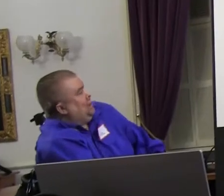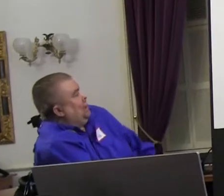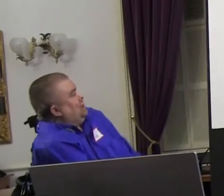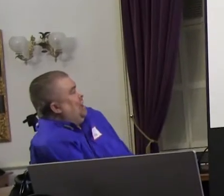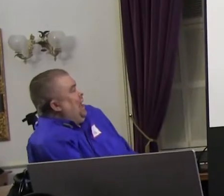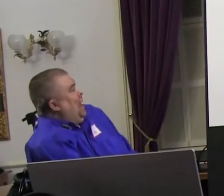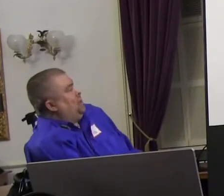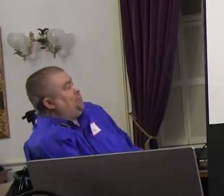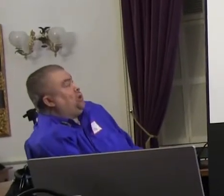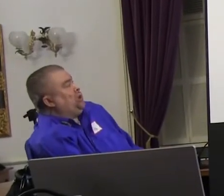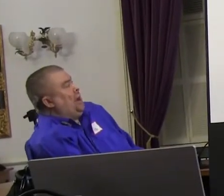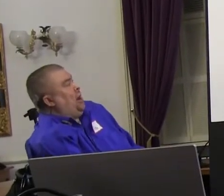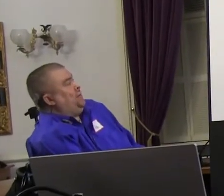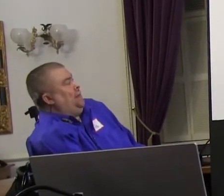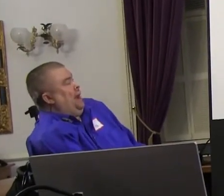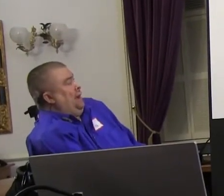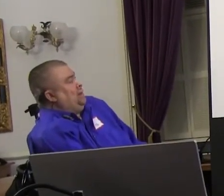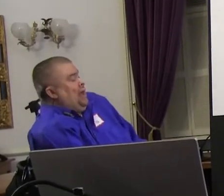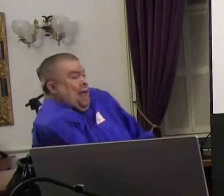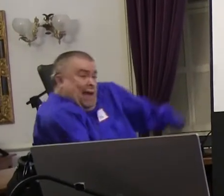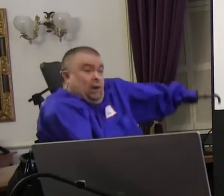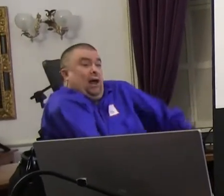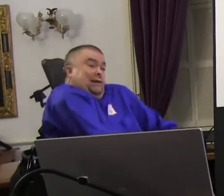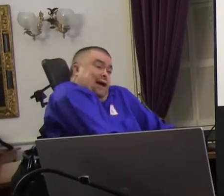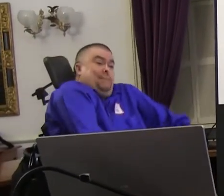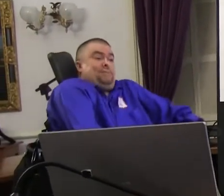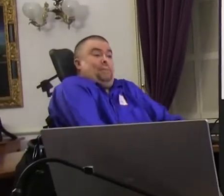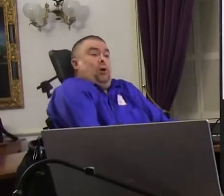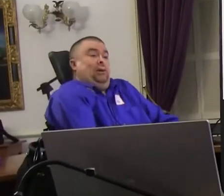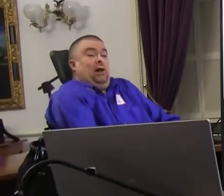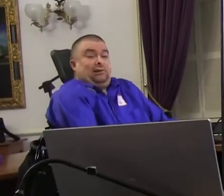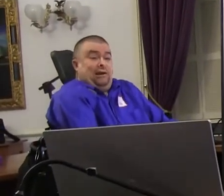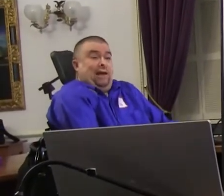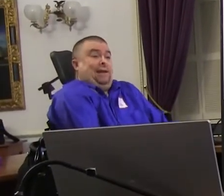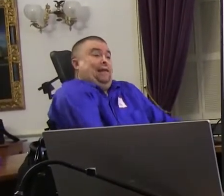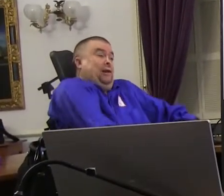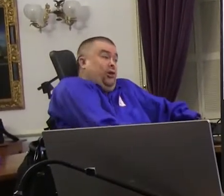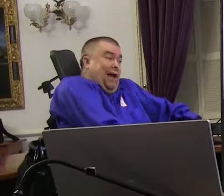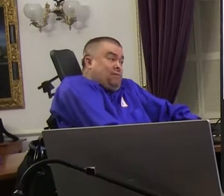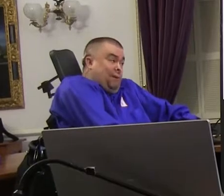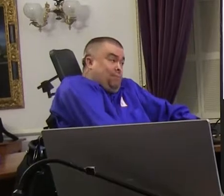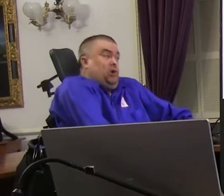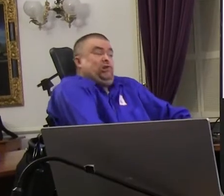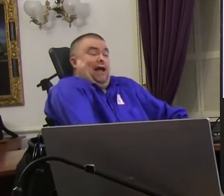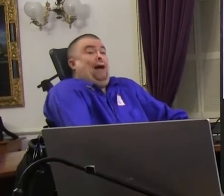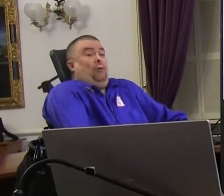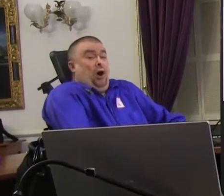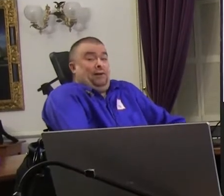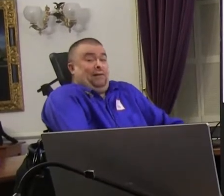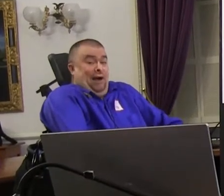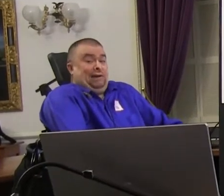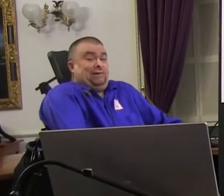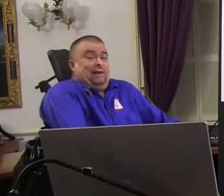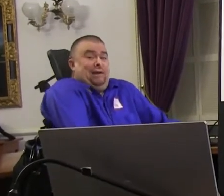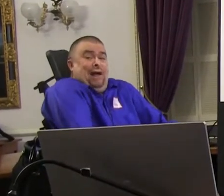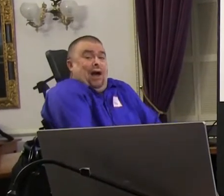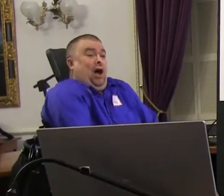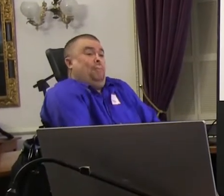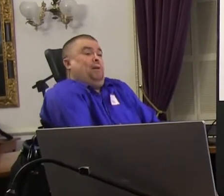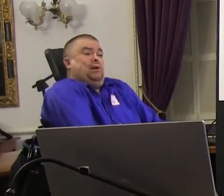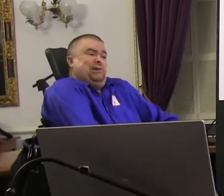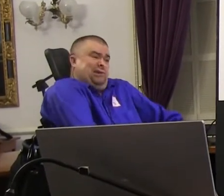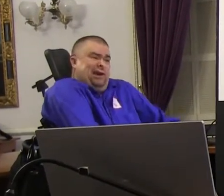two sled sticks, and was pushed up onto the ice. And a lot of times people are reluctant, and they literally have to be pushed out onto the ice.